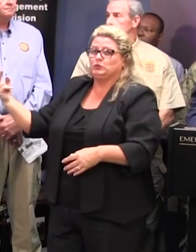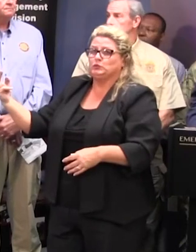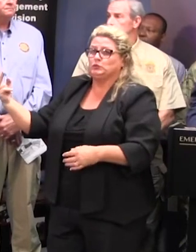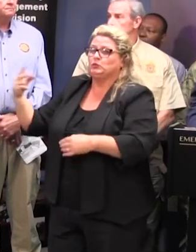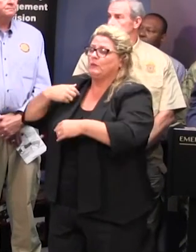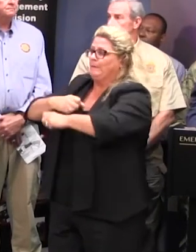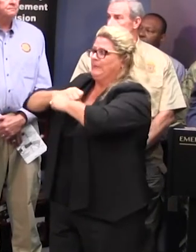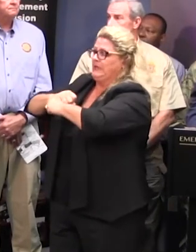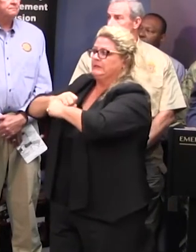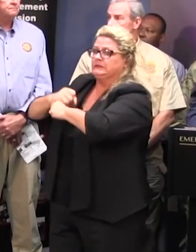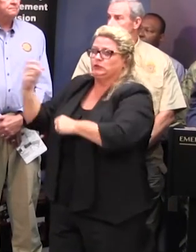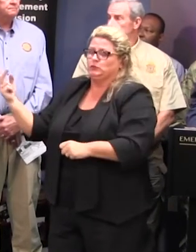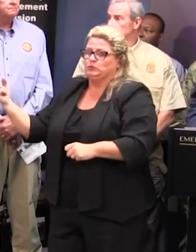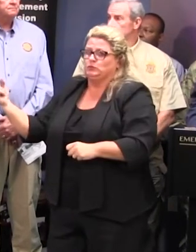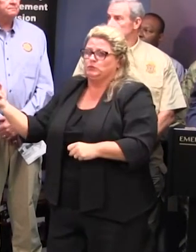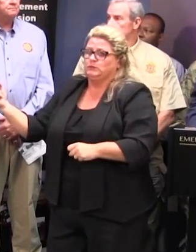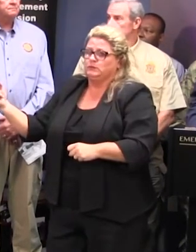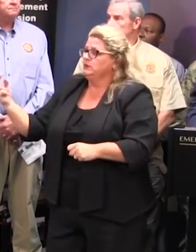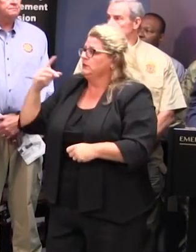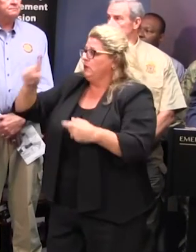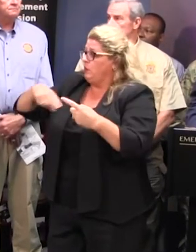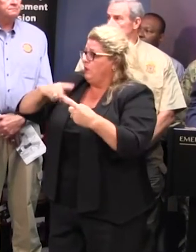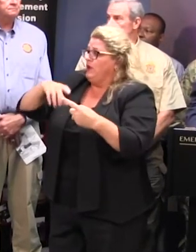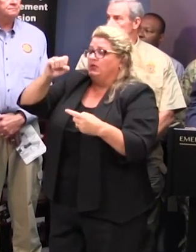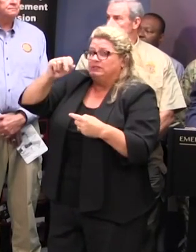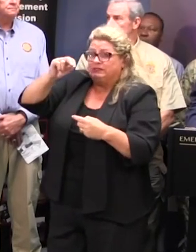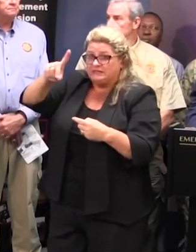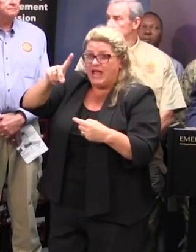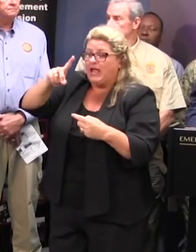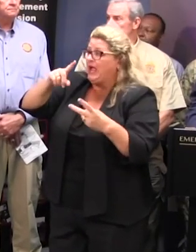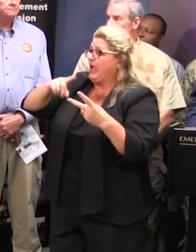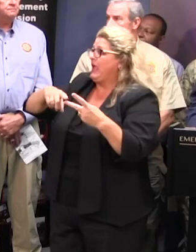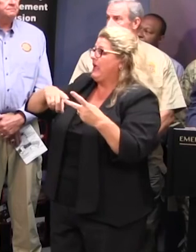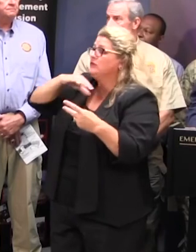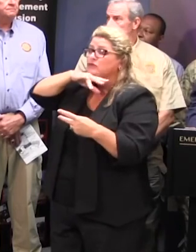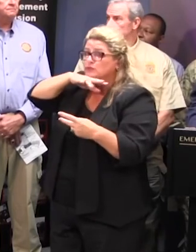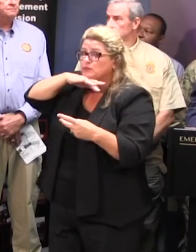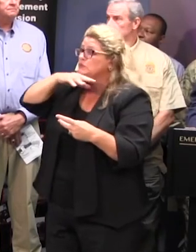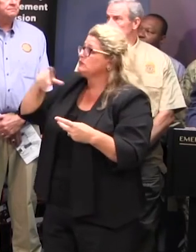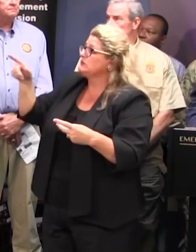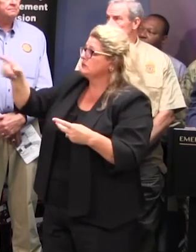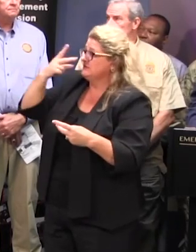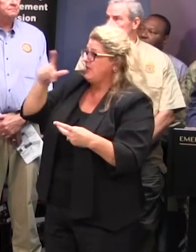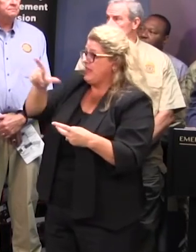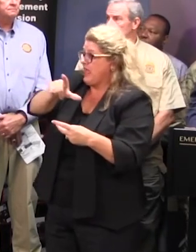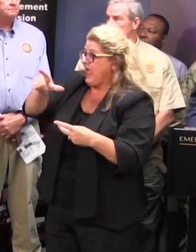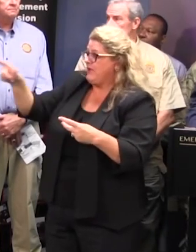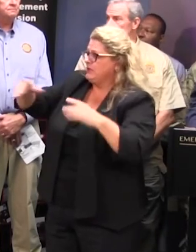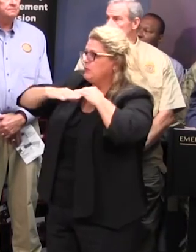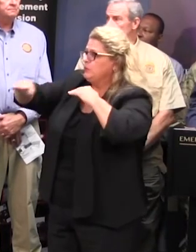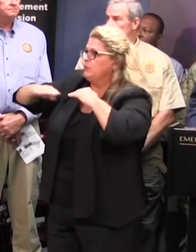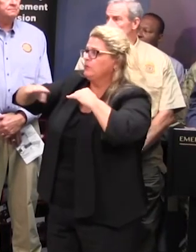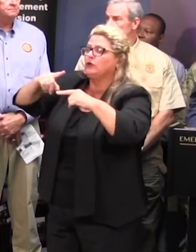protected when when this these sandbags and the other obstacles are fully placed the sand on the left you see is being used